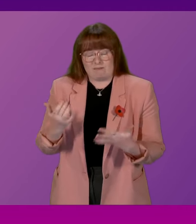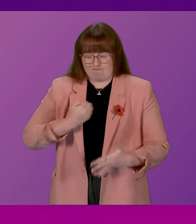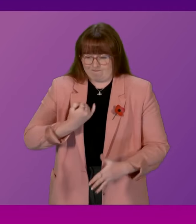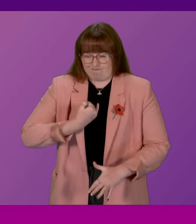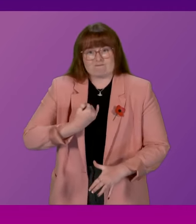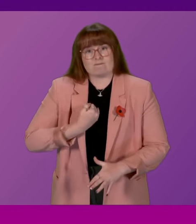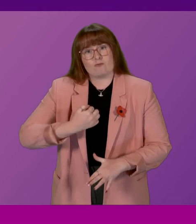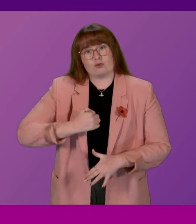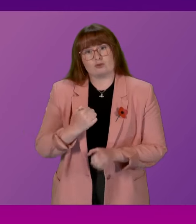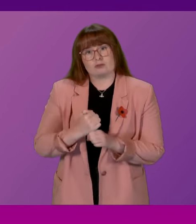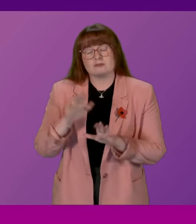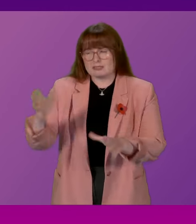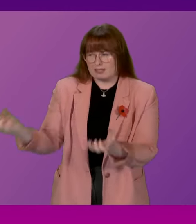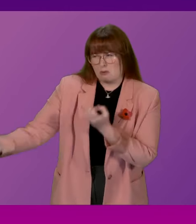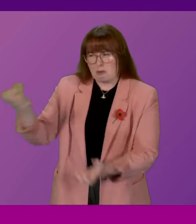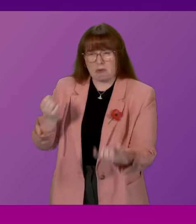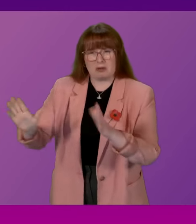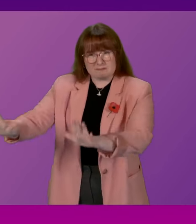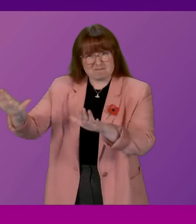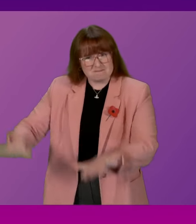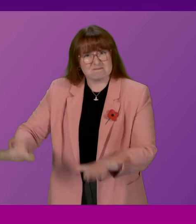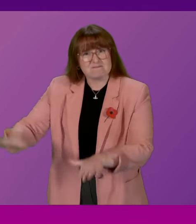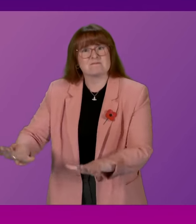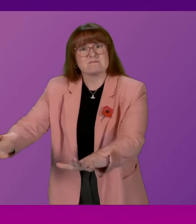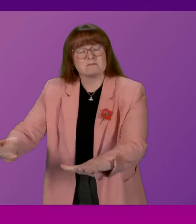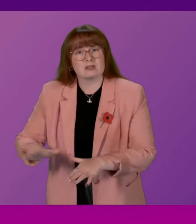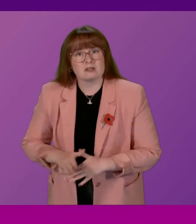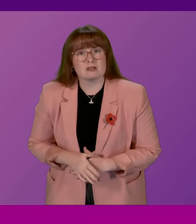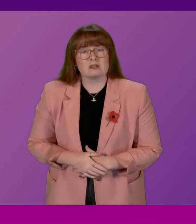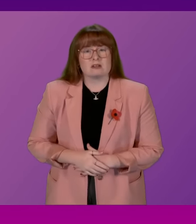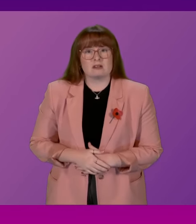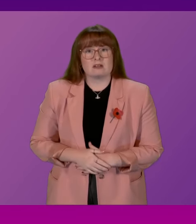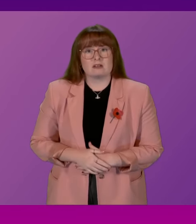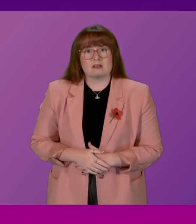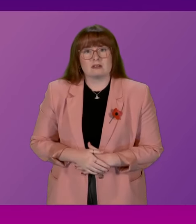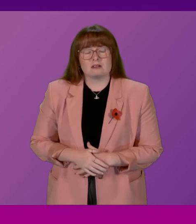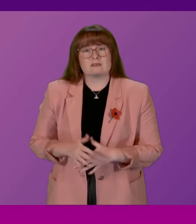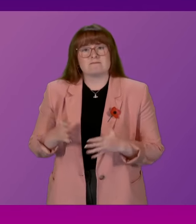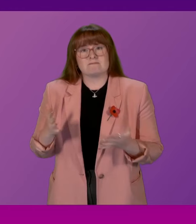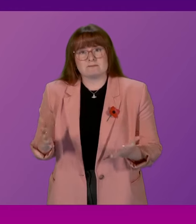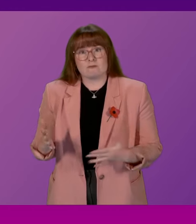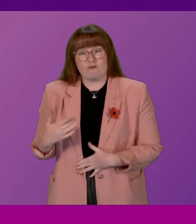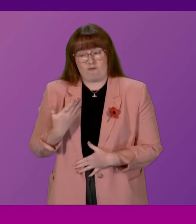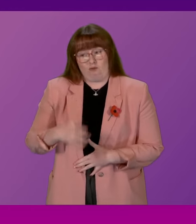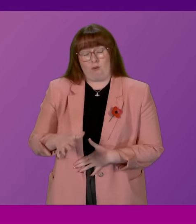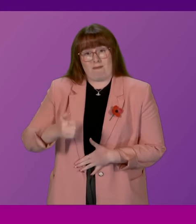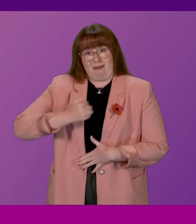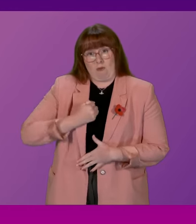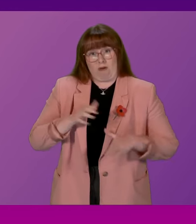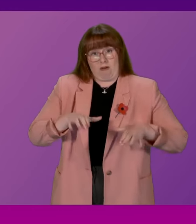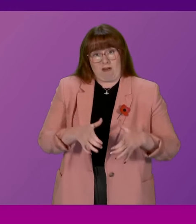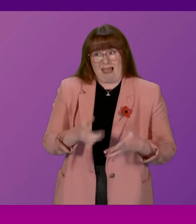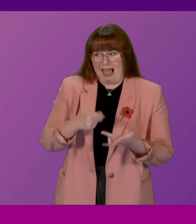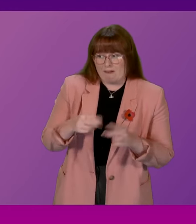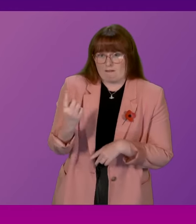behalf that have caused any